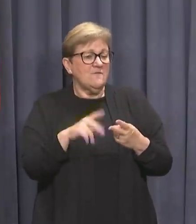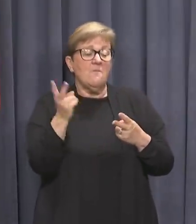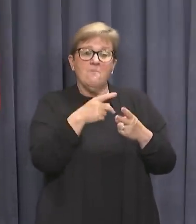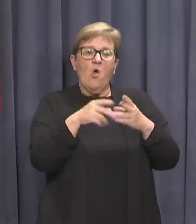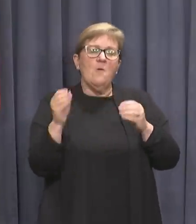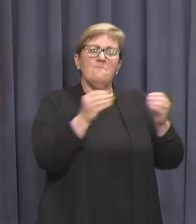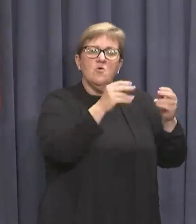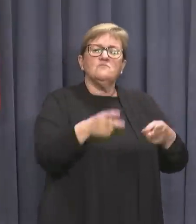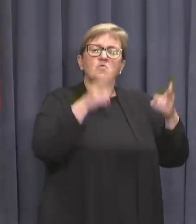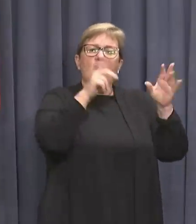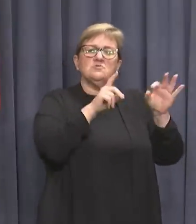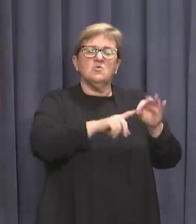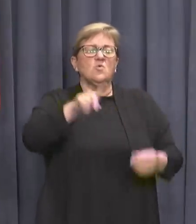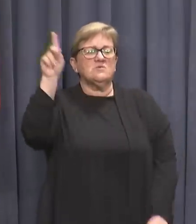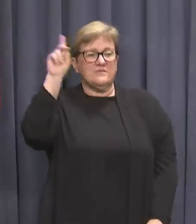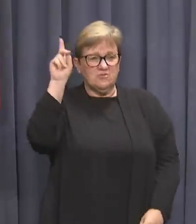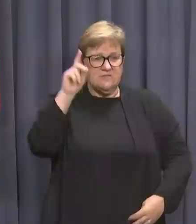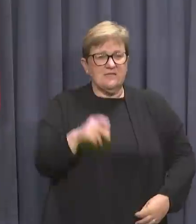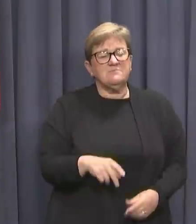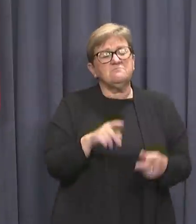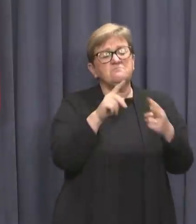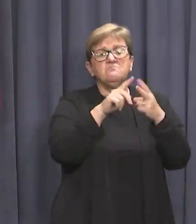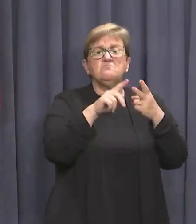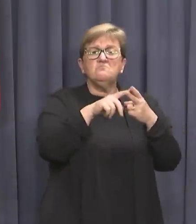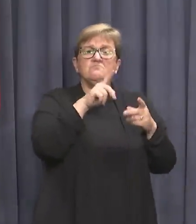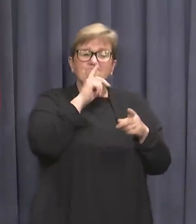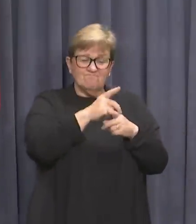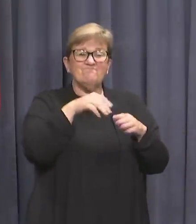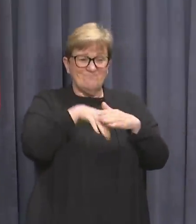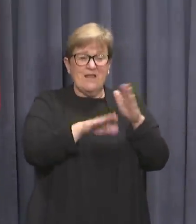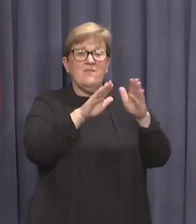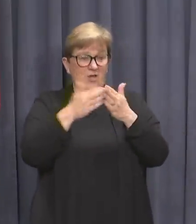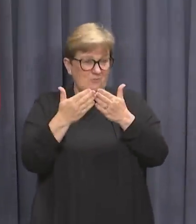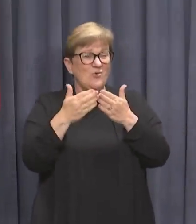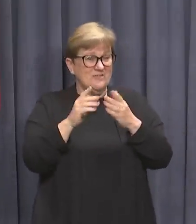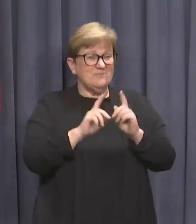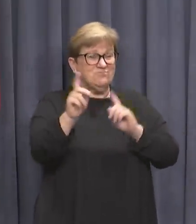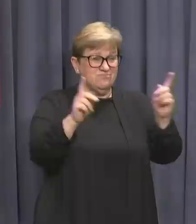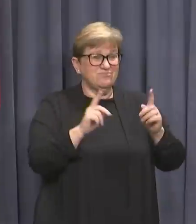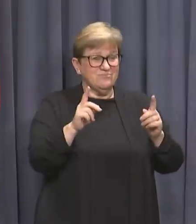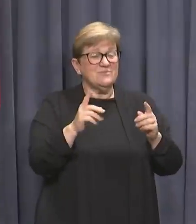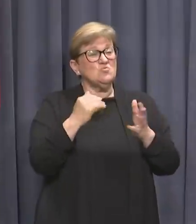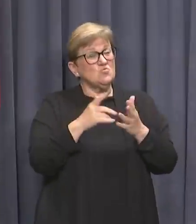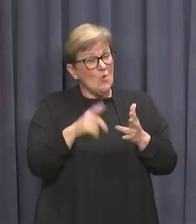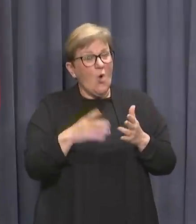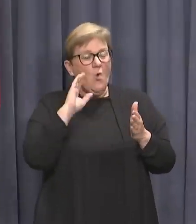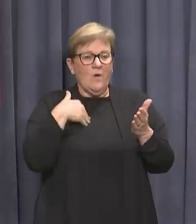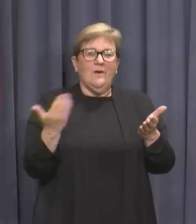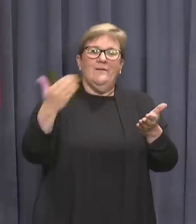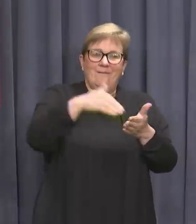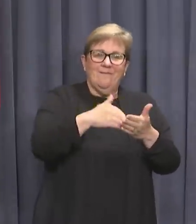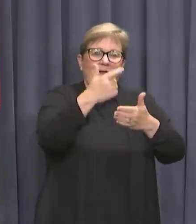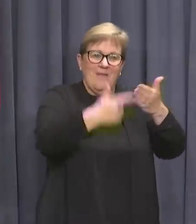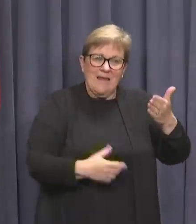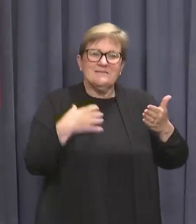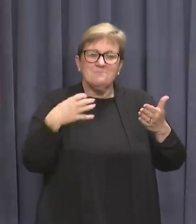moved into hotel quarantine today. They are believed to have been infectious in the community and as such new exposure sites will start to appear.